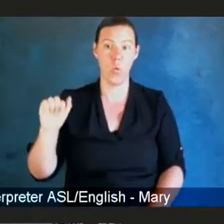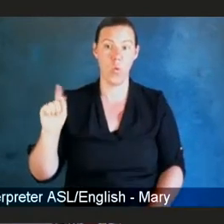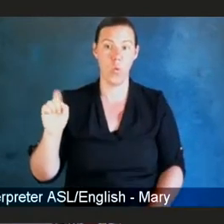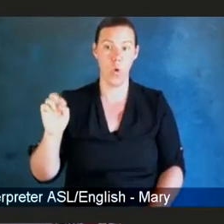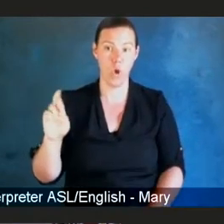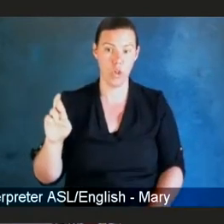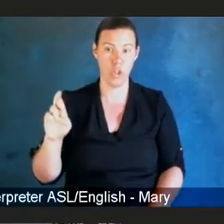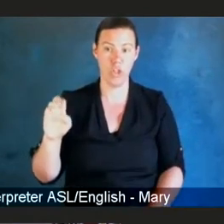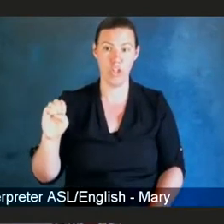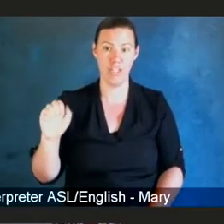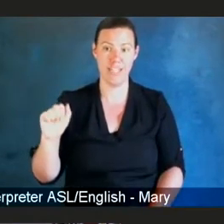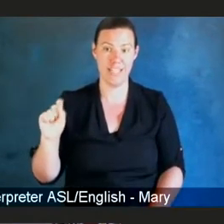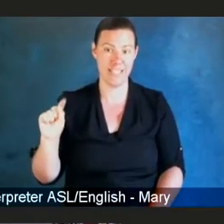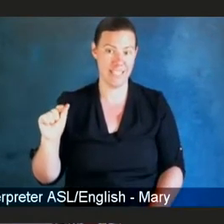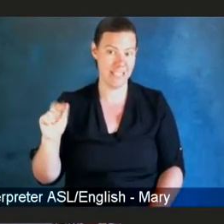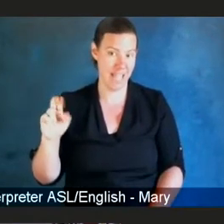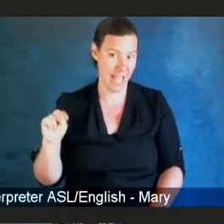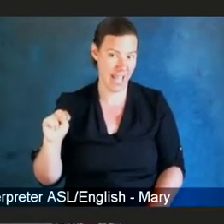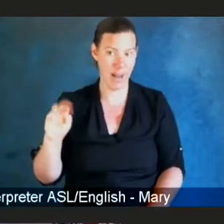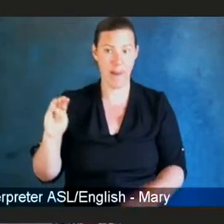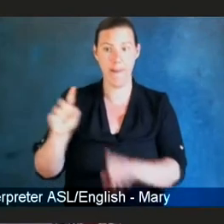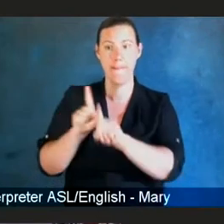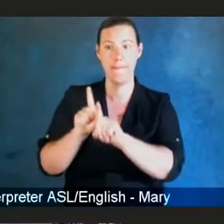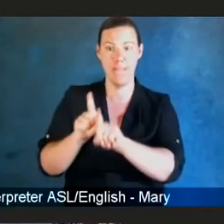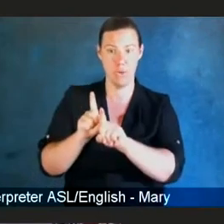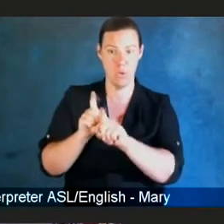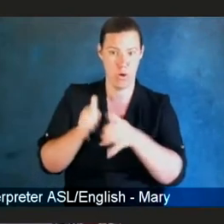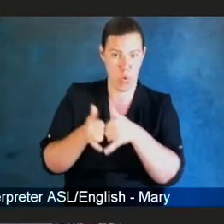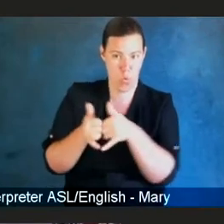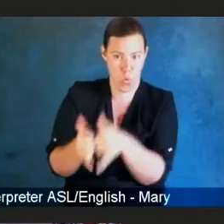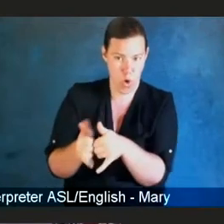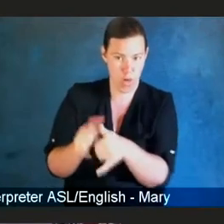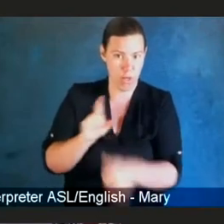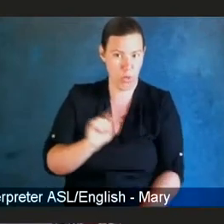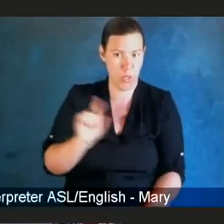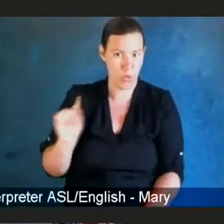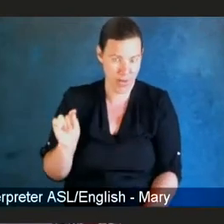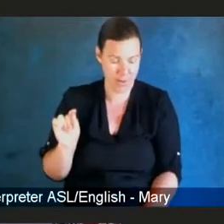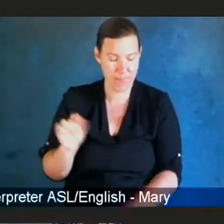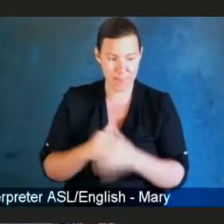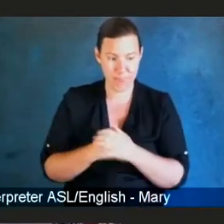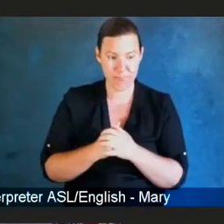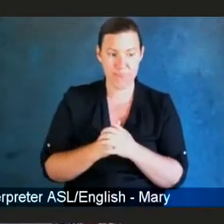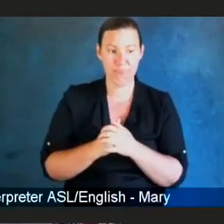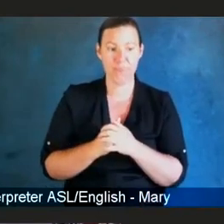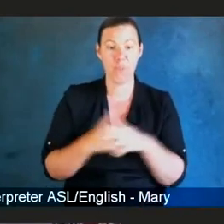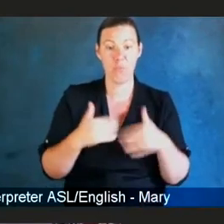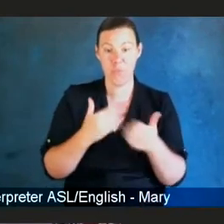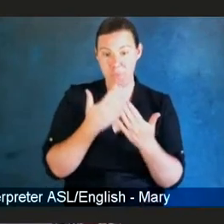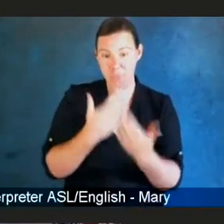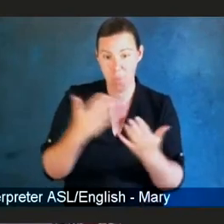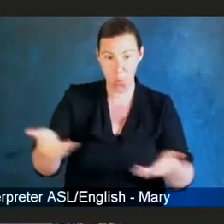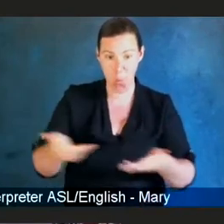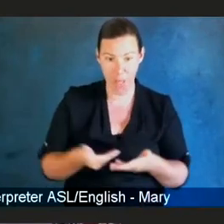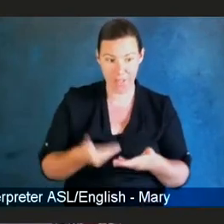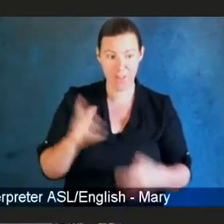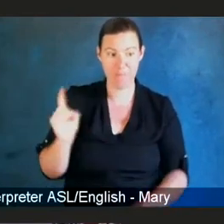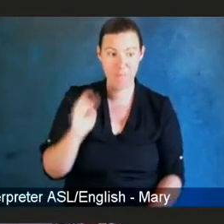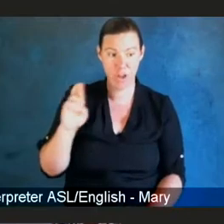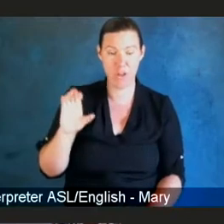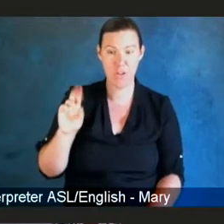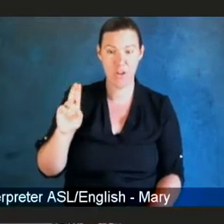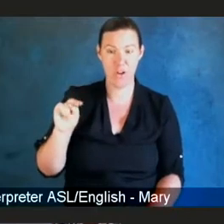Welcome, Dr. Counts, to have you with us today. So you have said that the most important